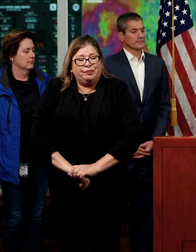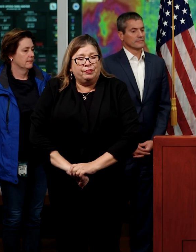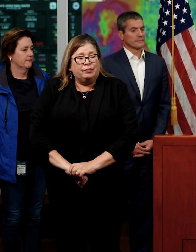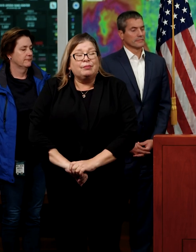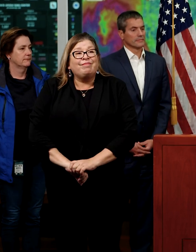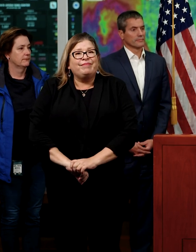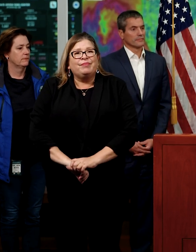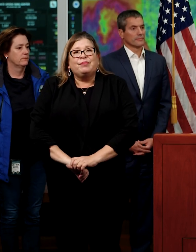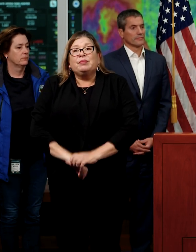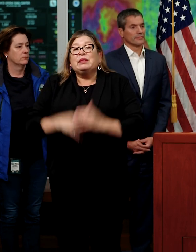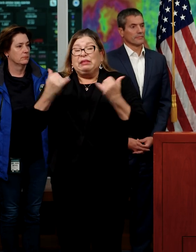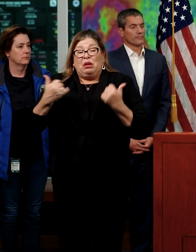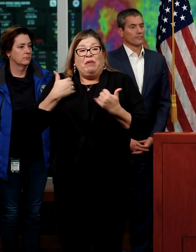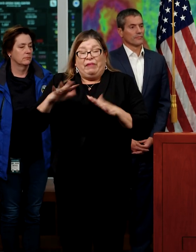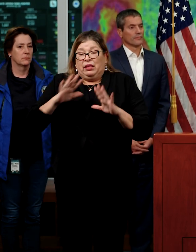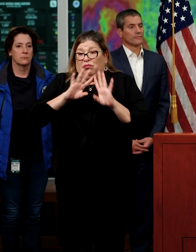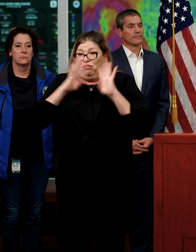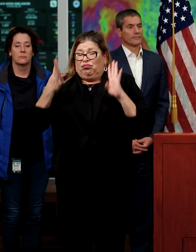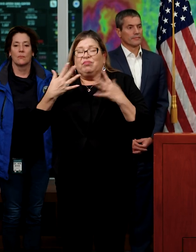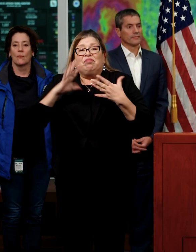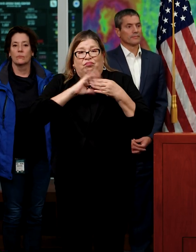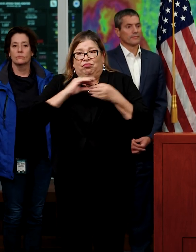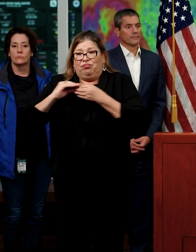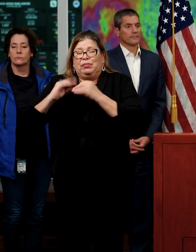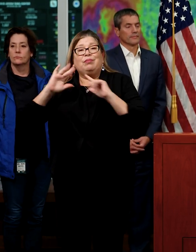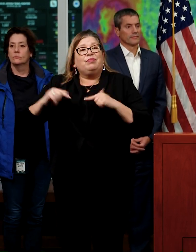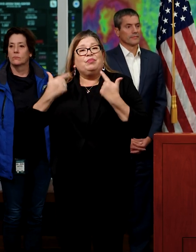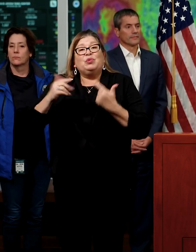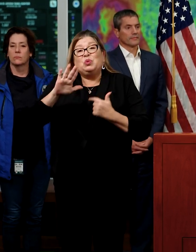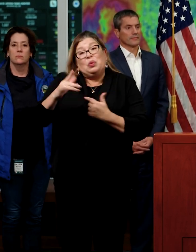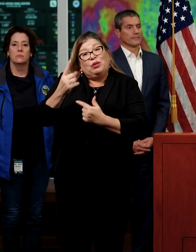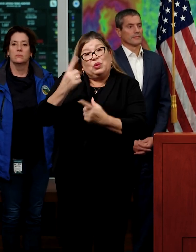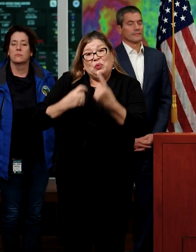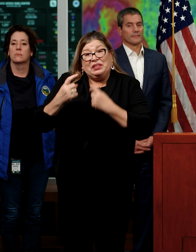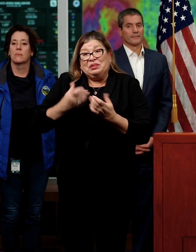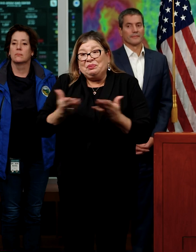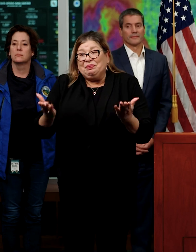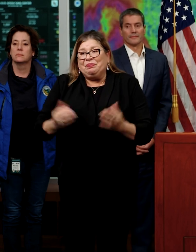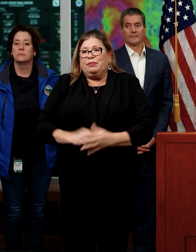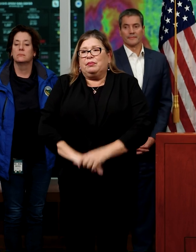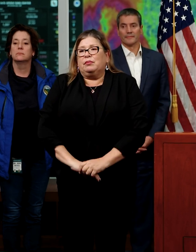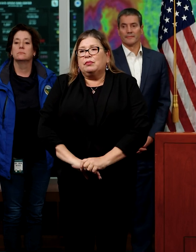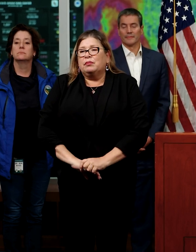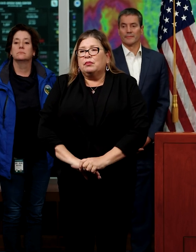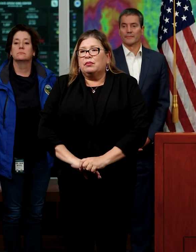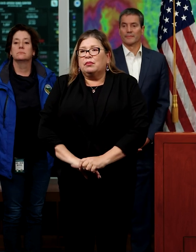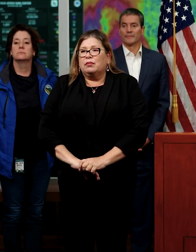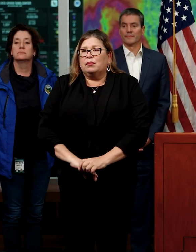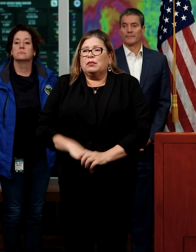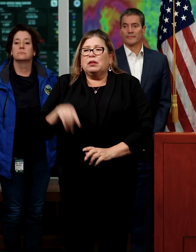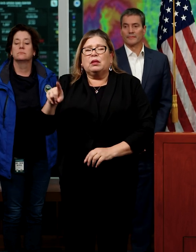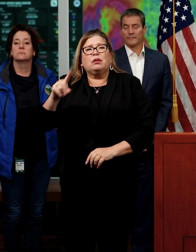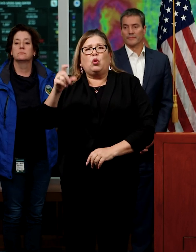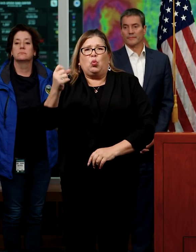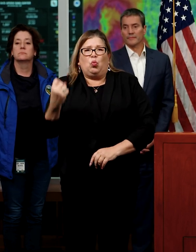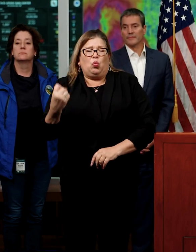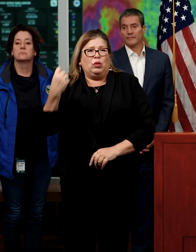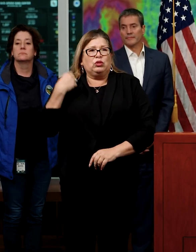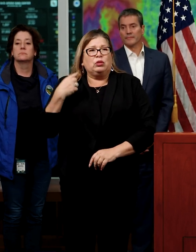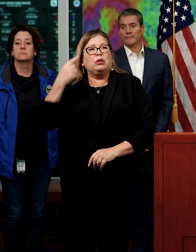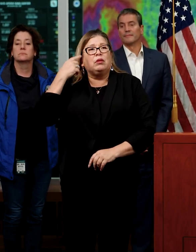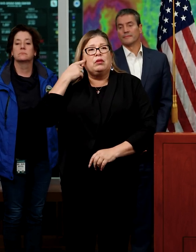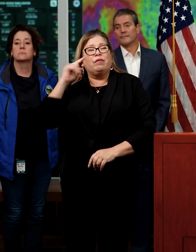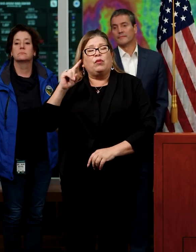Now we'd like to open it up to questions from you all. Yeah, this is actually a question